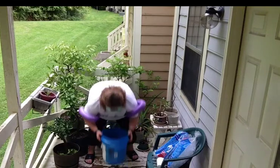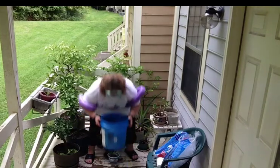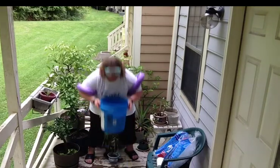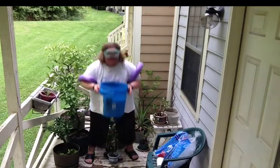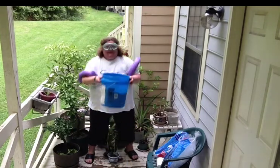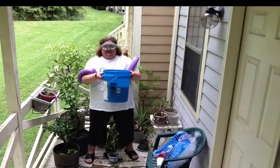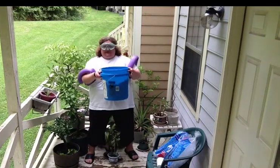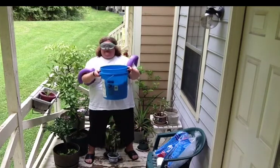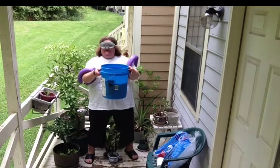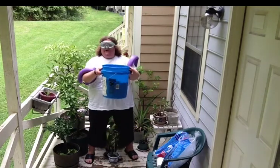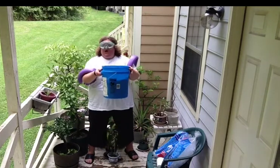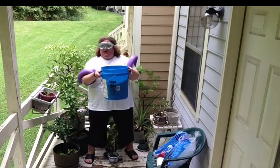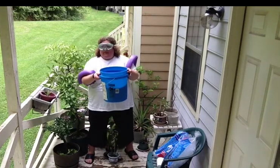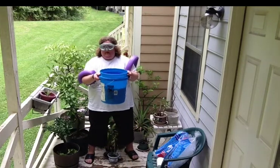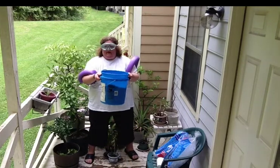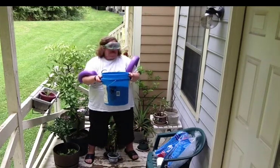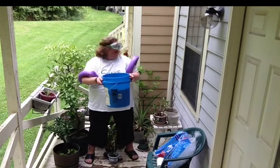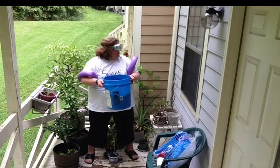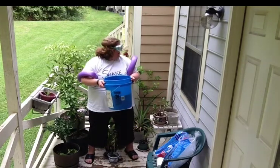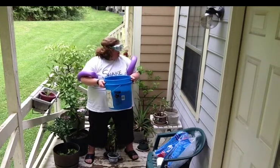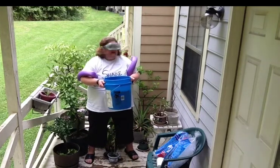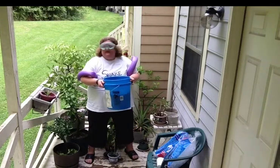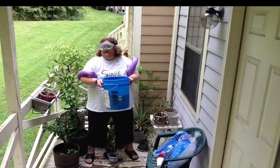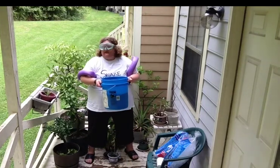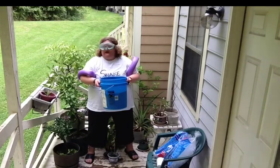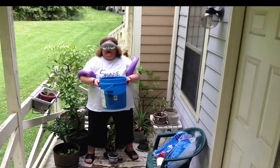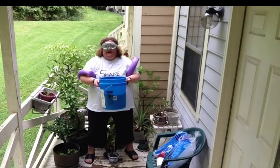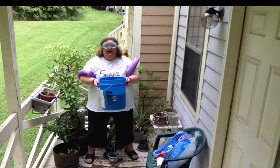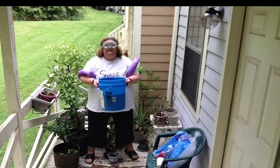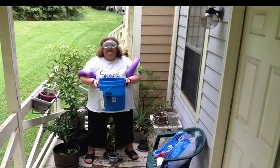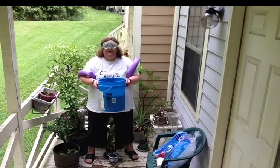This is real. I'm stupid.